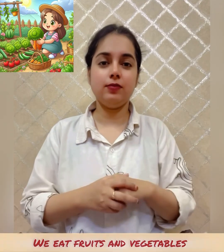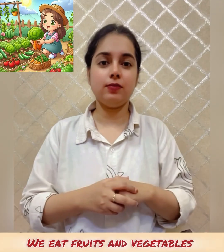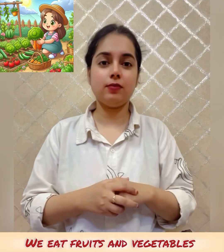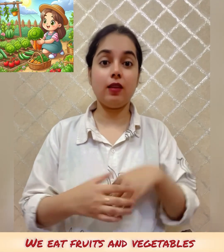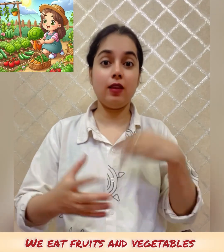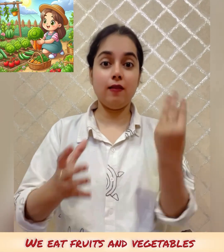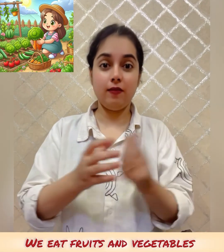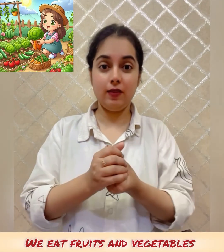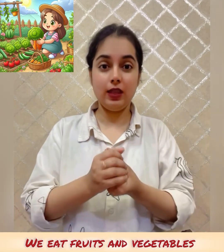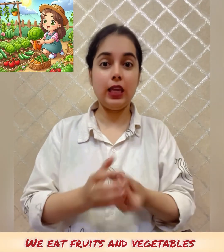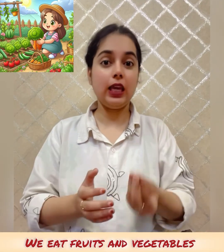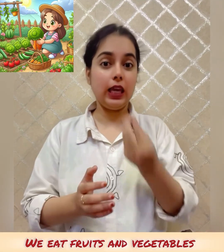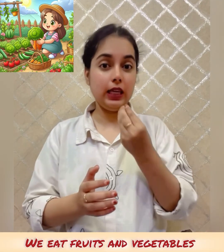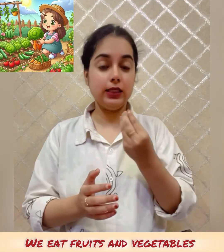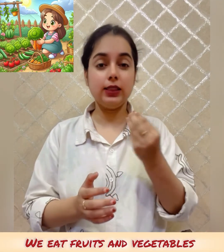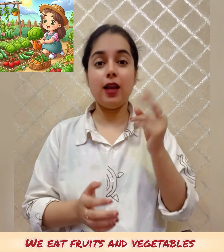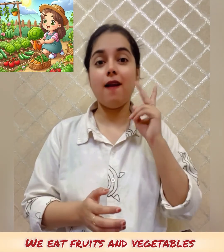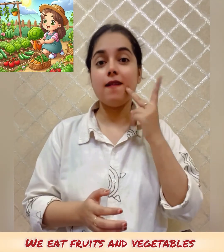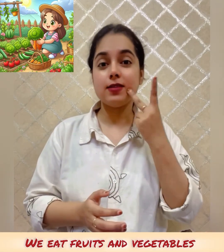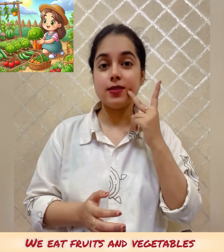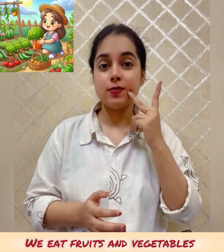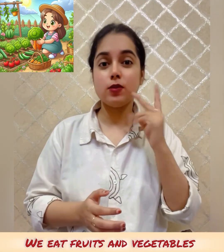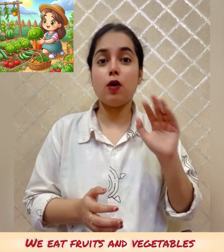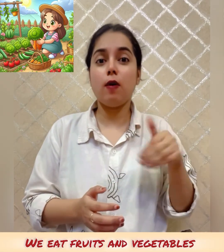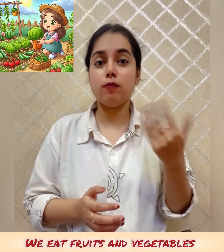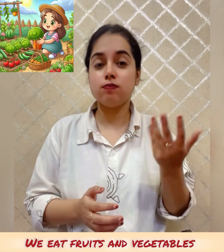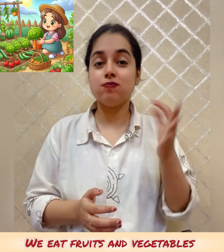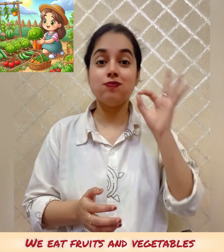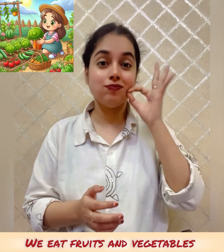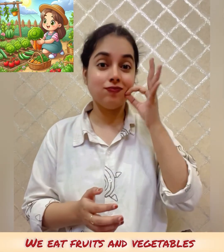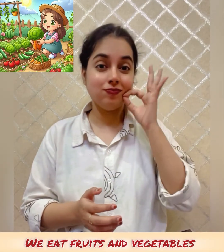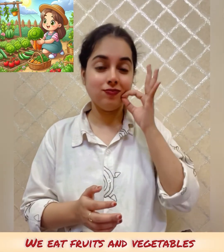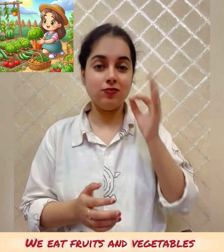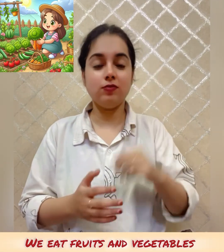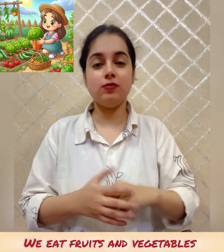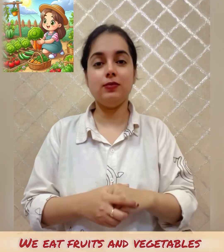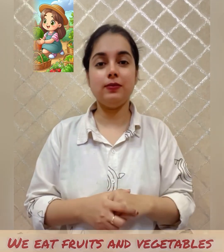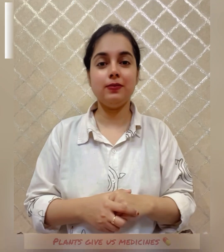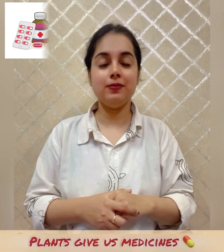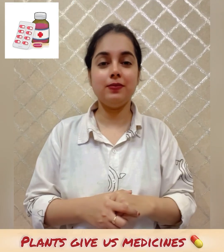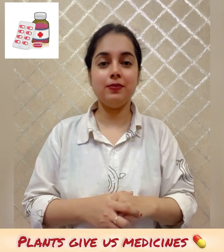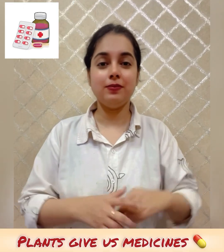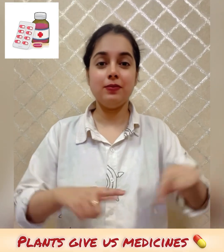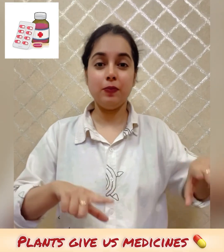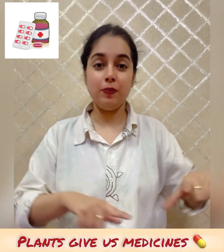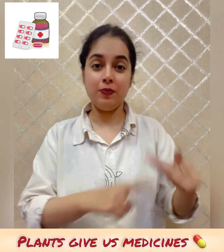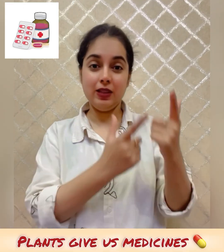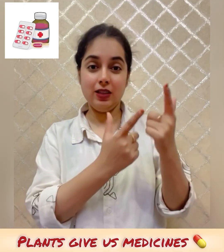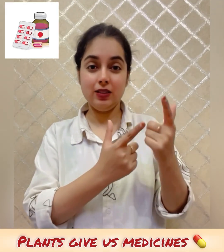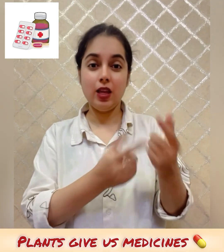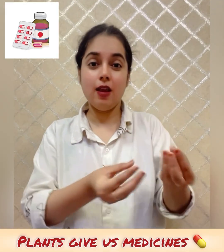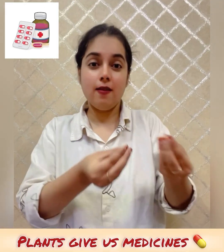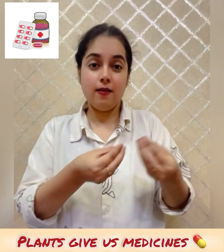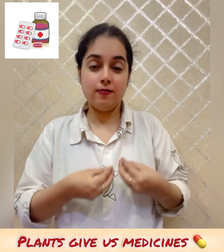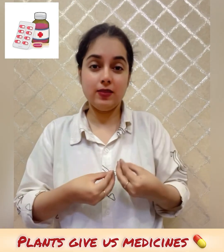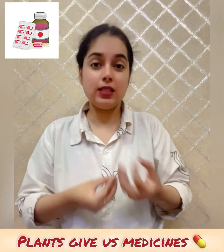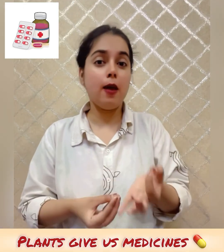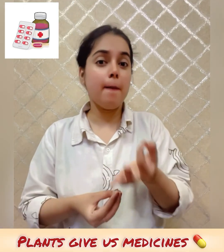We eat fruits and vegetables. Plants give us